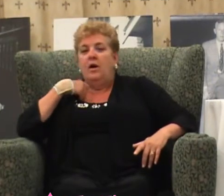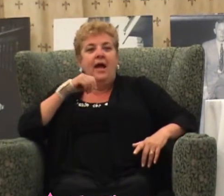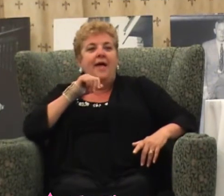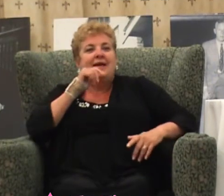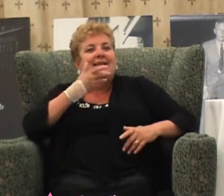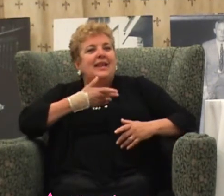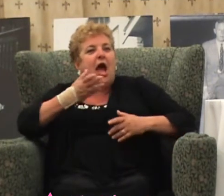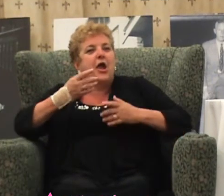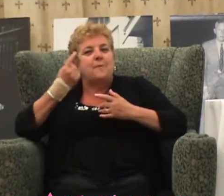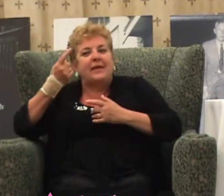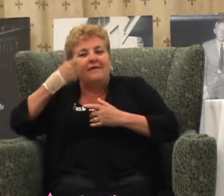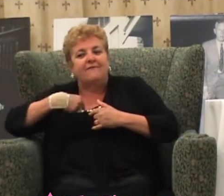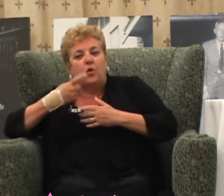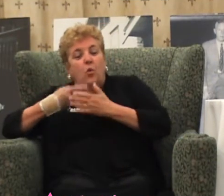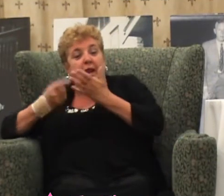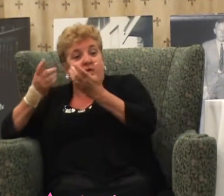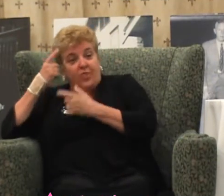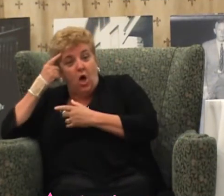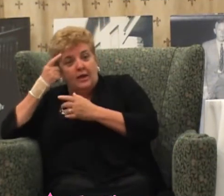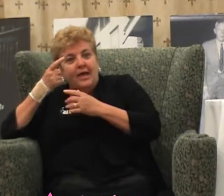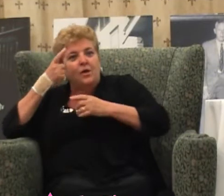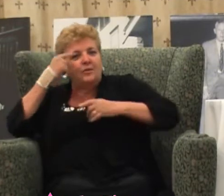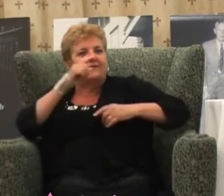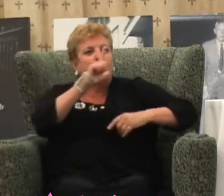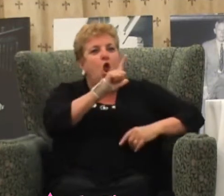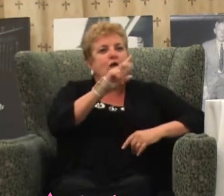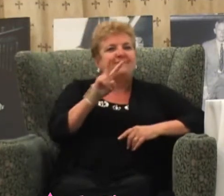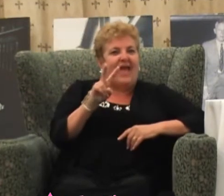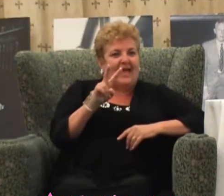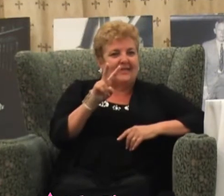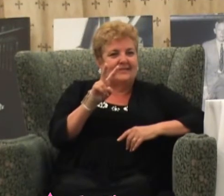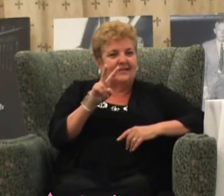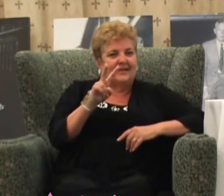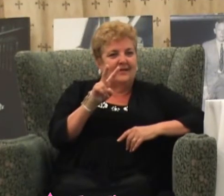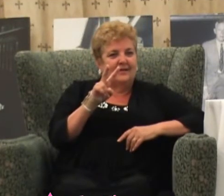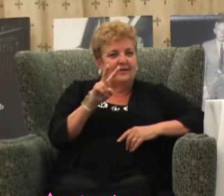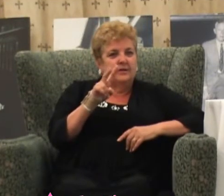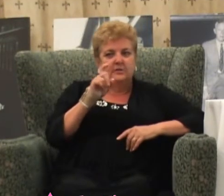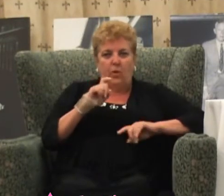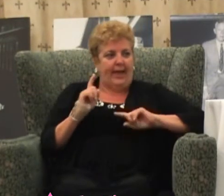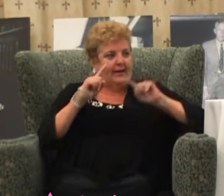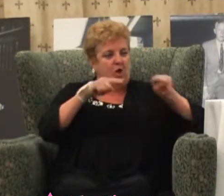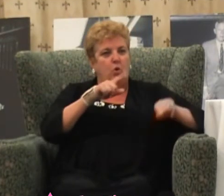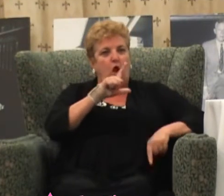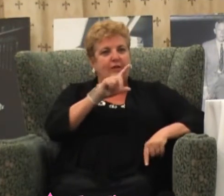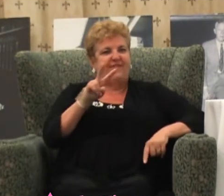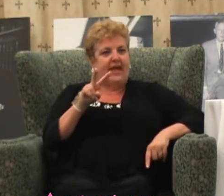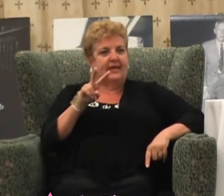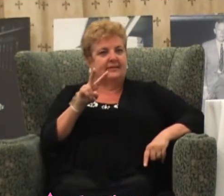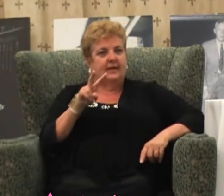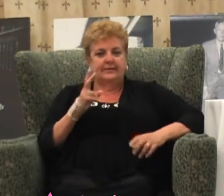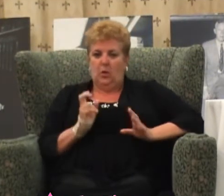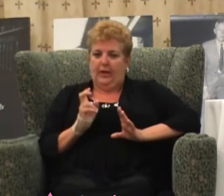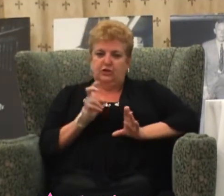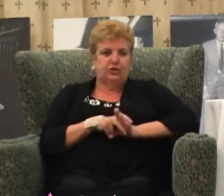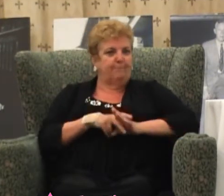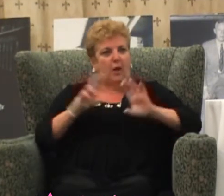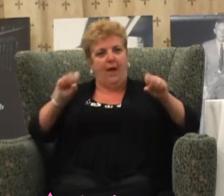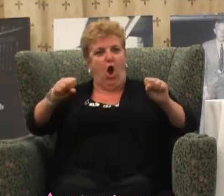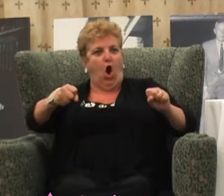That's what they were auditioning for. So they hired me. They told me to go to Las Vegas, so I jumped on my Harley and rode out to Las